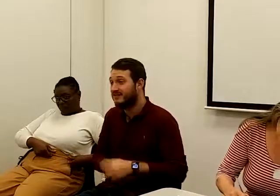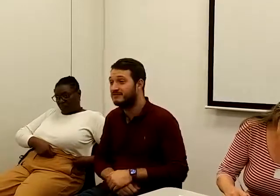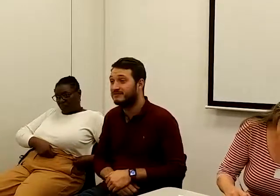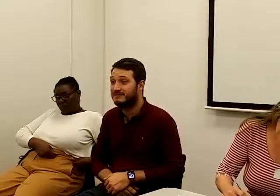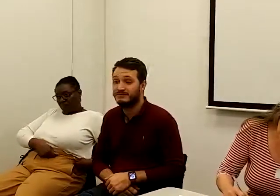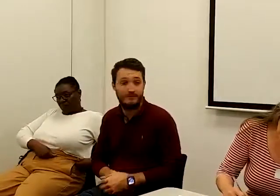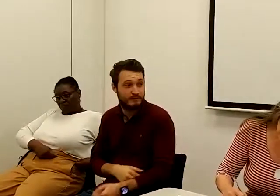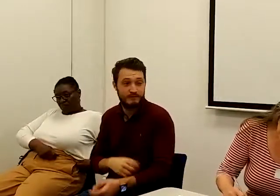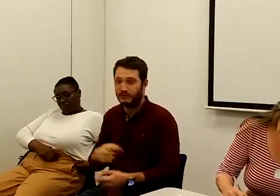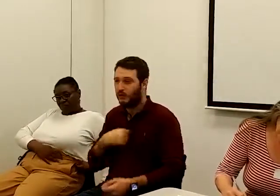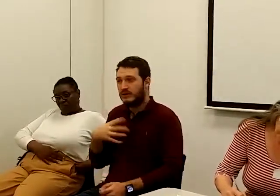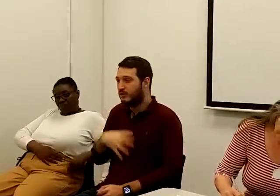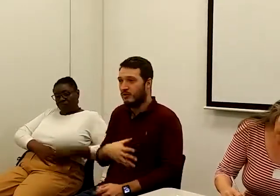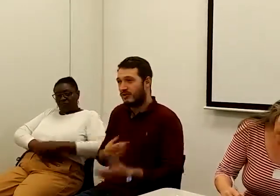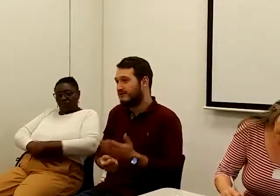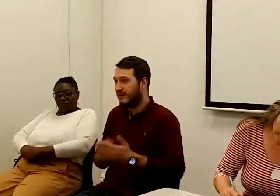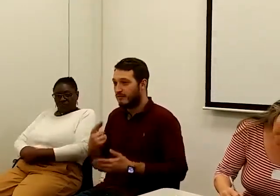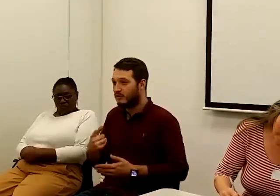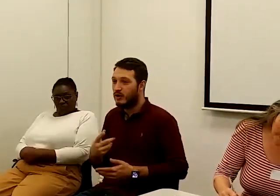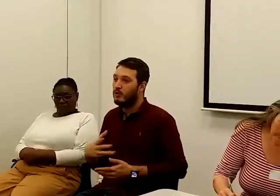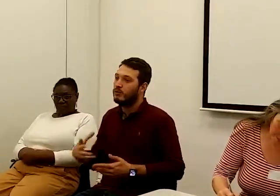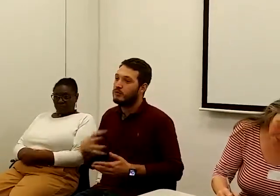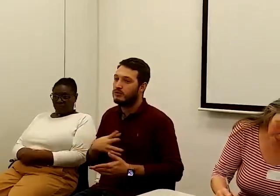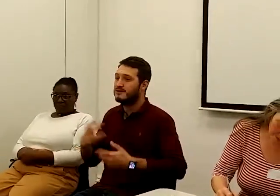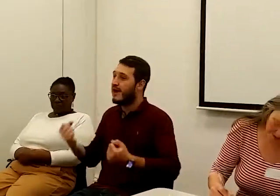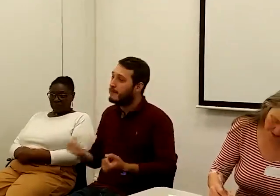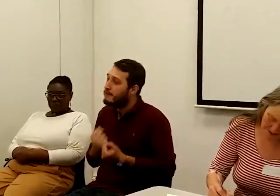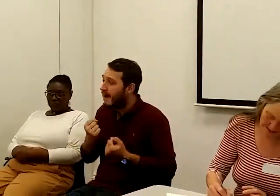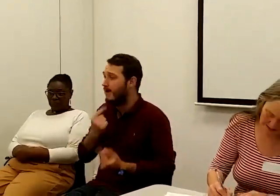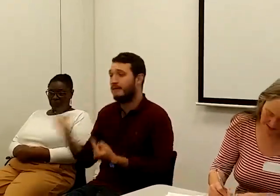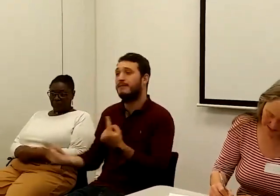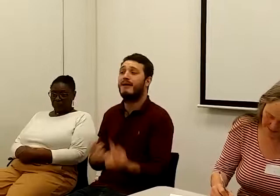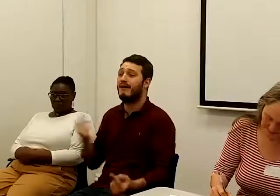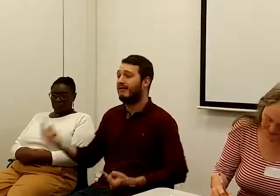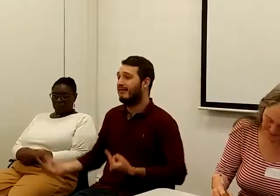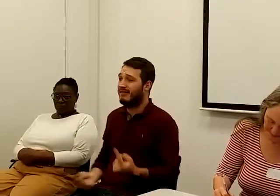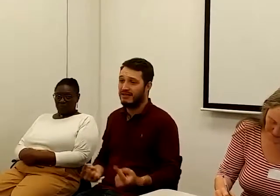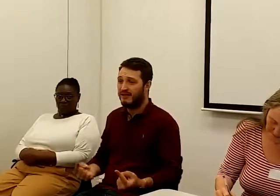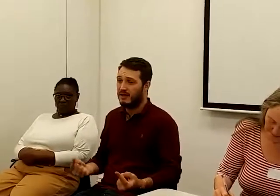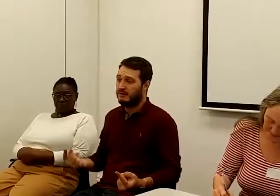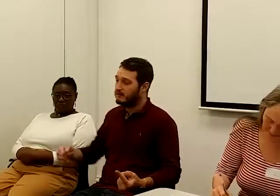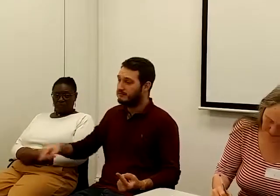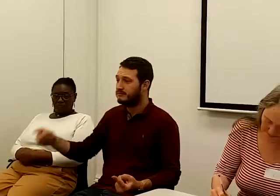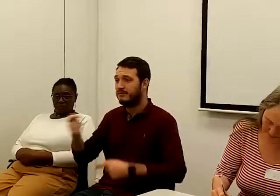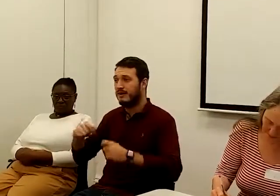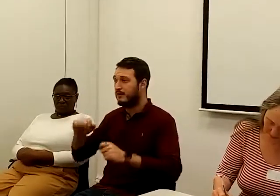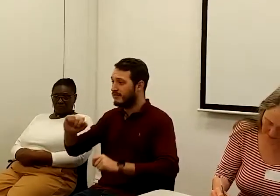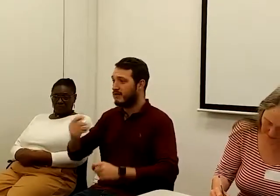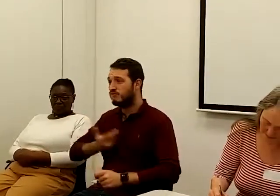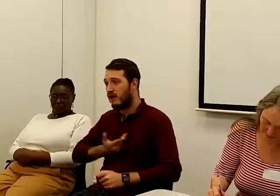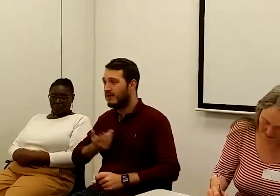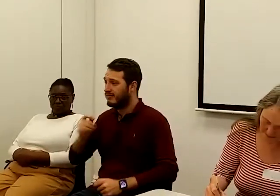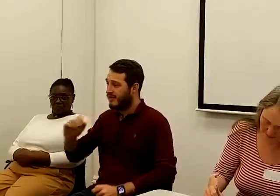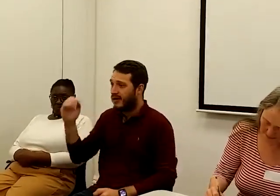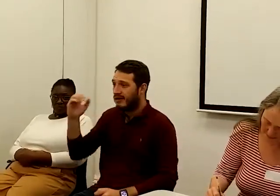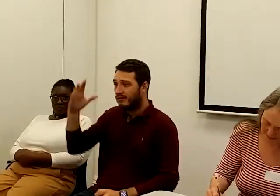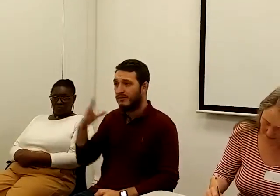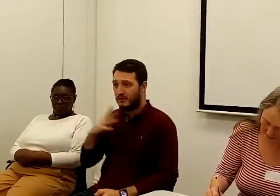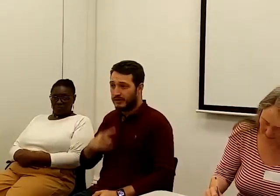And we don't want that to happen. We want to empower claimants to know what their rights are and how they can fight back and join the movement. If